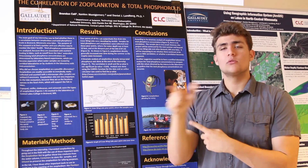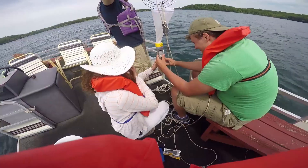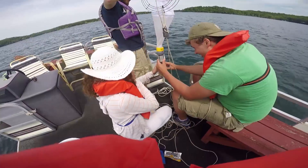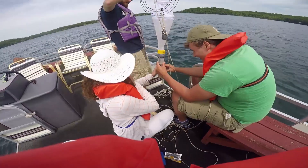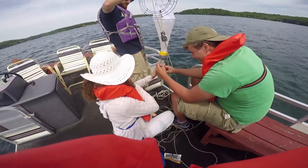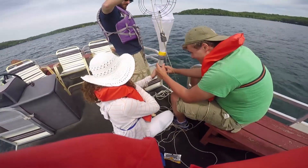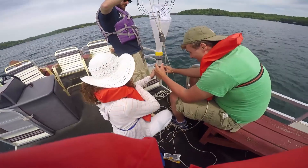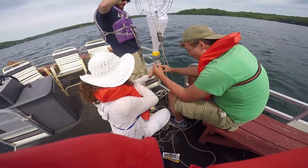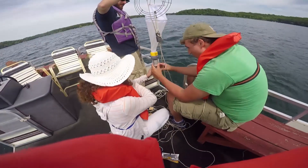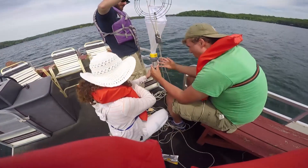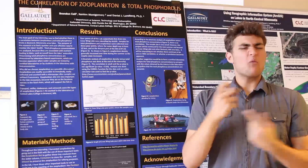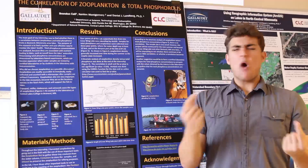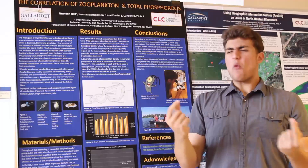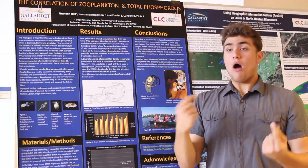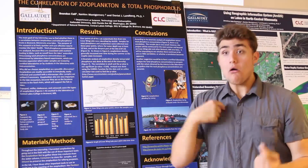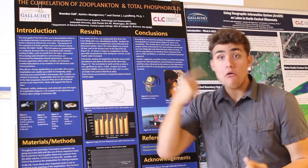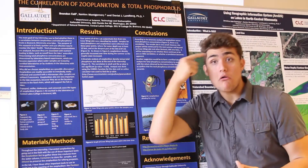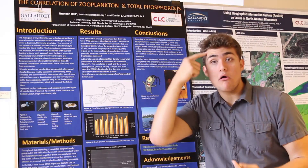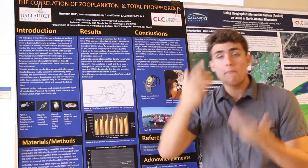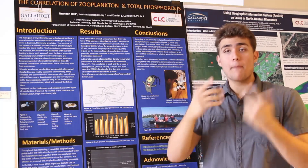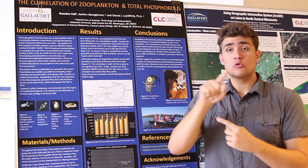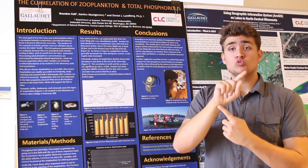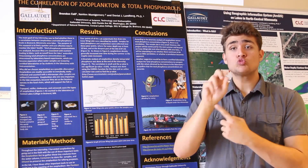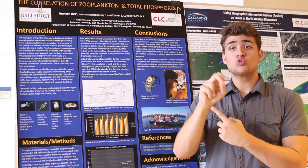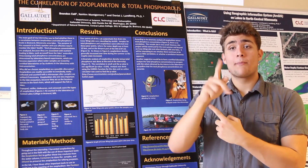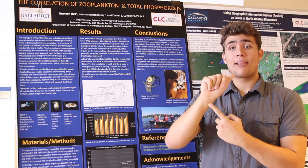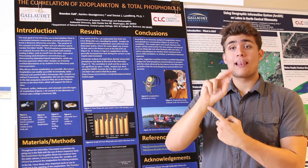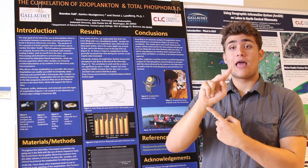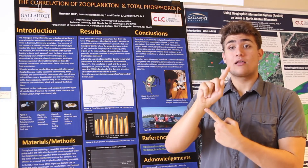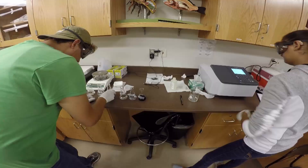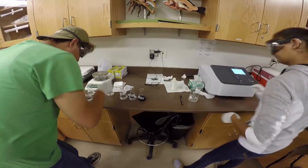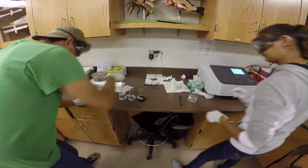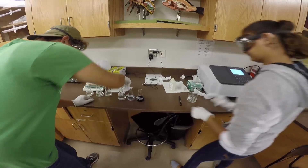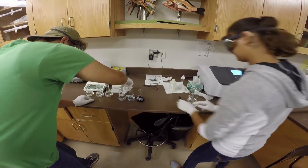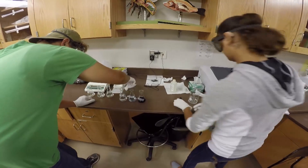I wanted to find another measurement alternative using zooplankton as a base for measuring phosphorus.